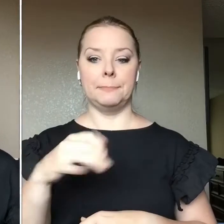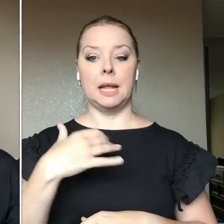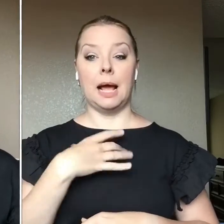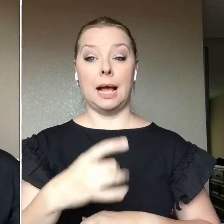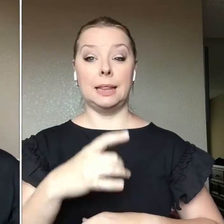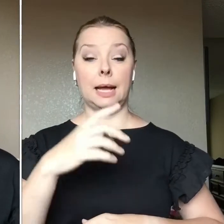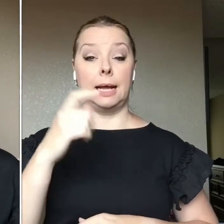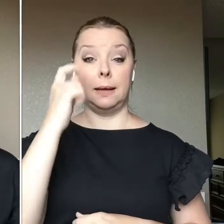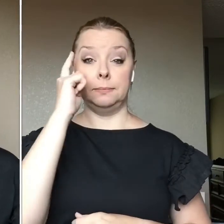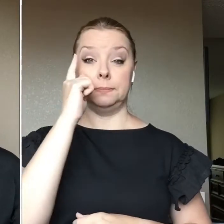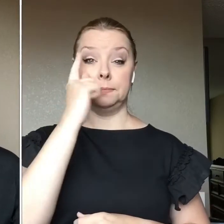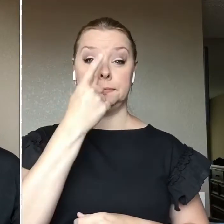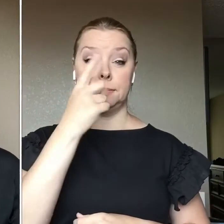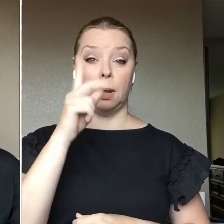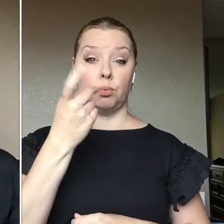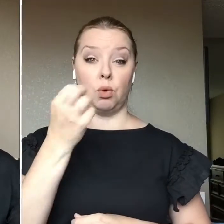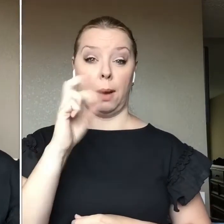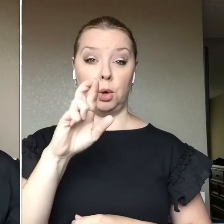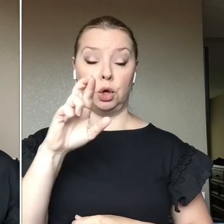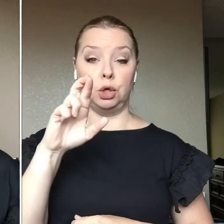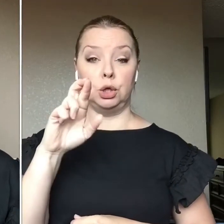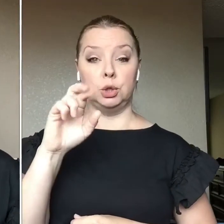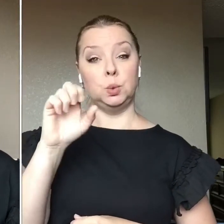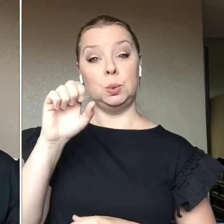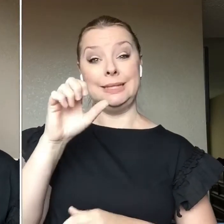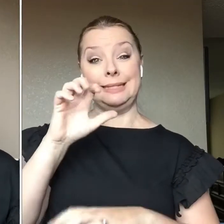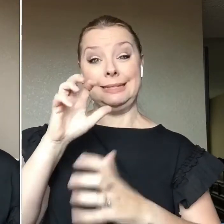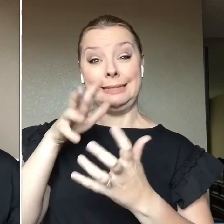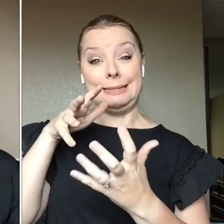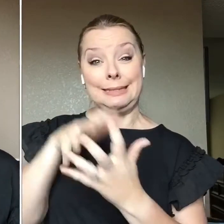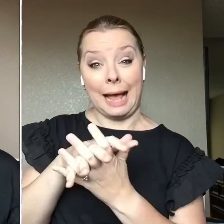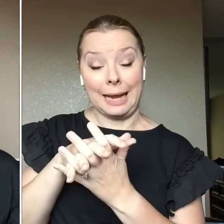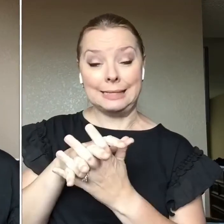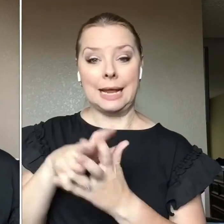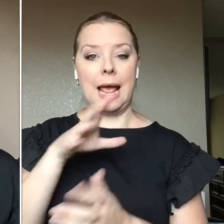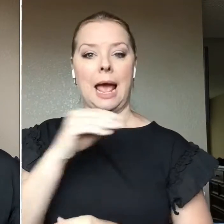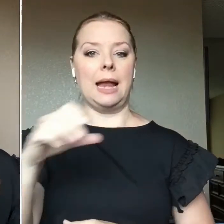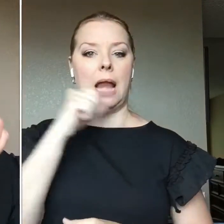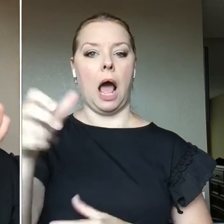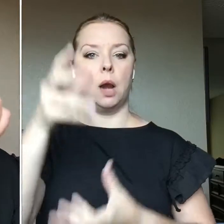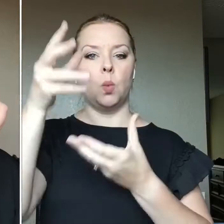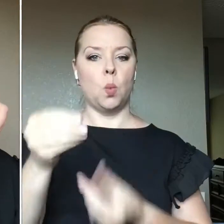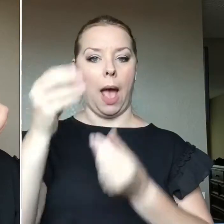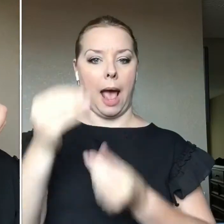to set a little bit and not have it, um, really wet